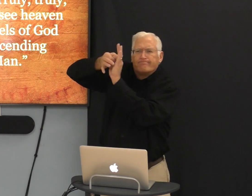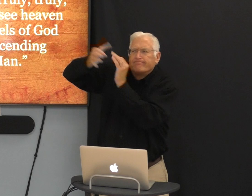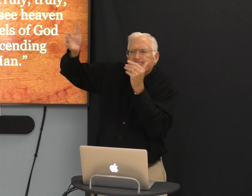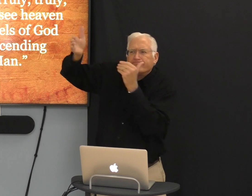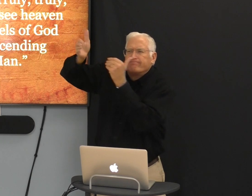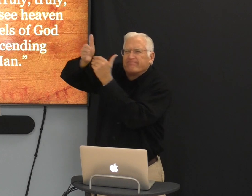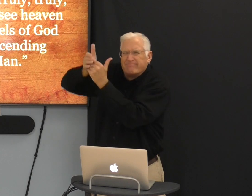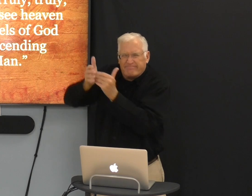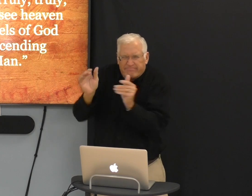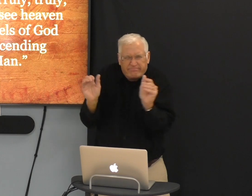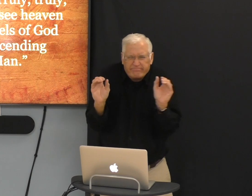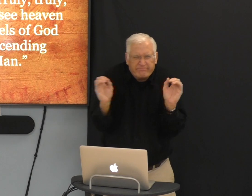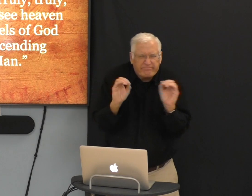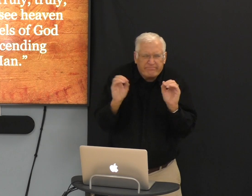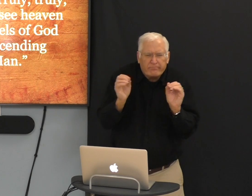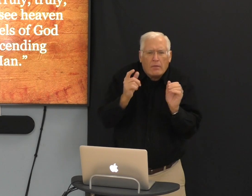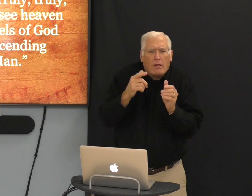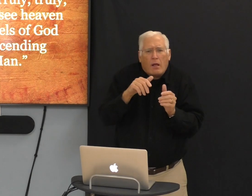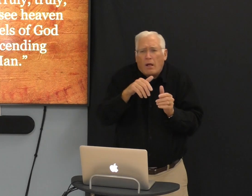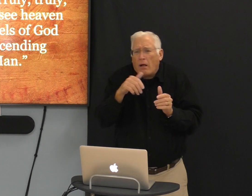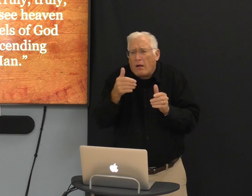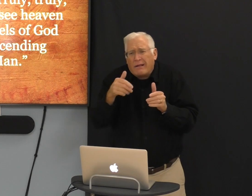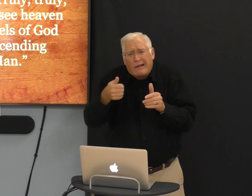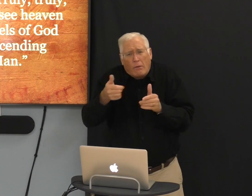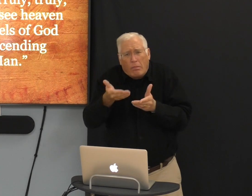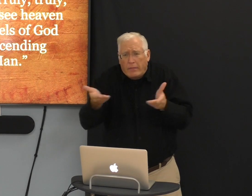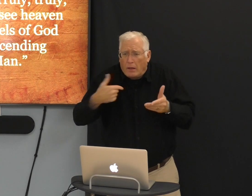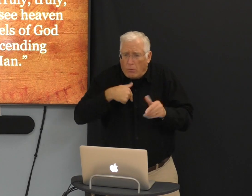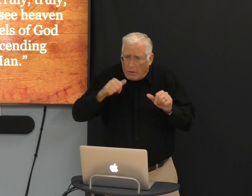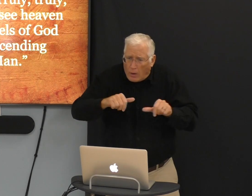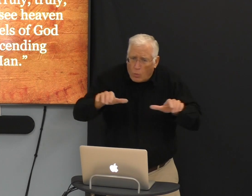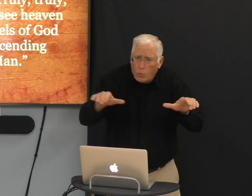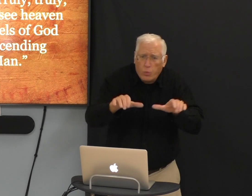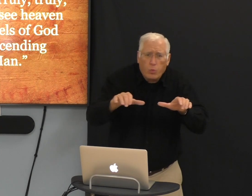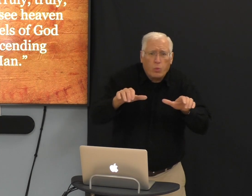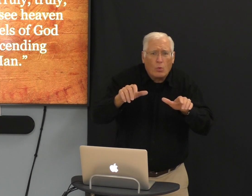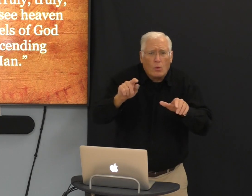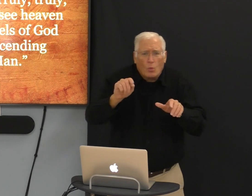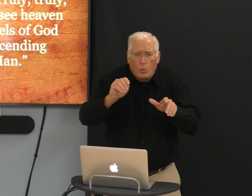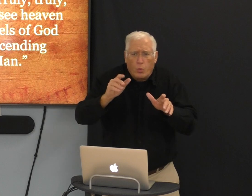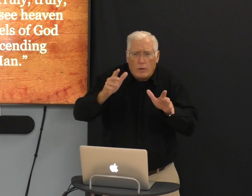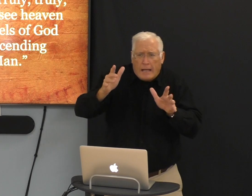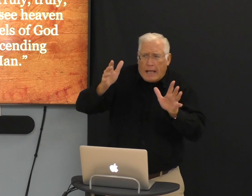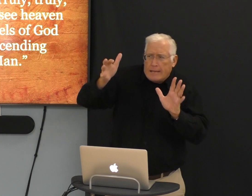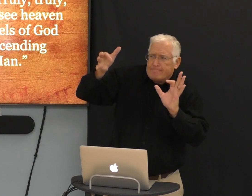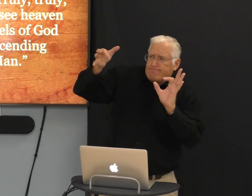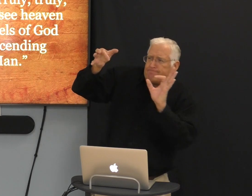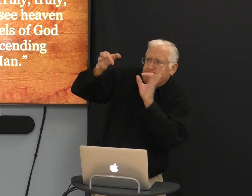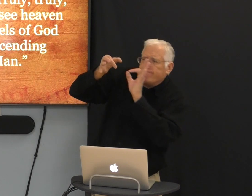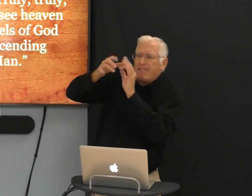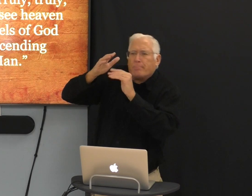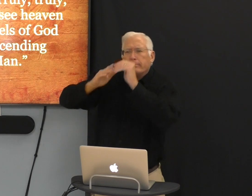There's no way for us to draw near. Is there things that we can do to